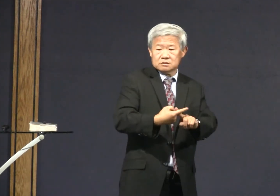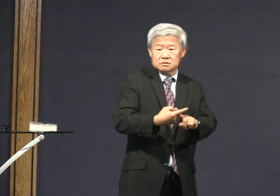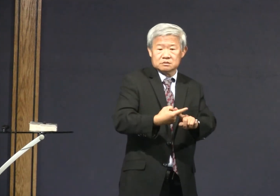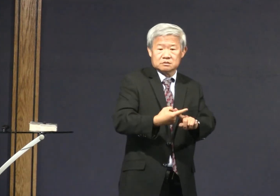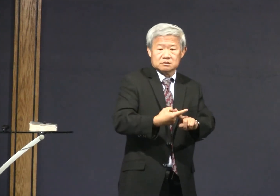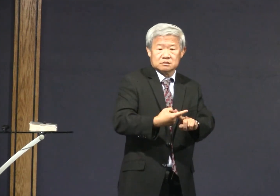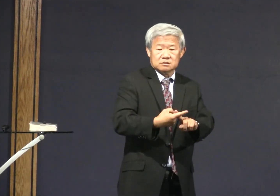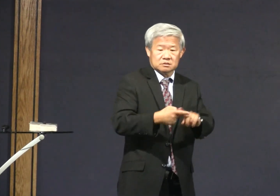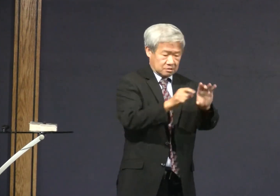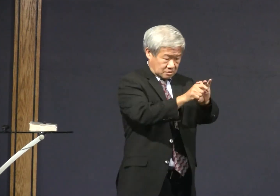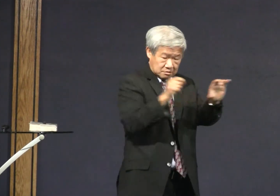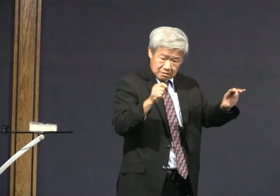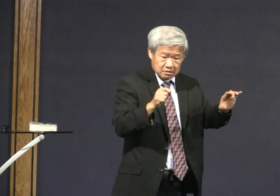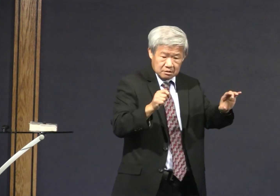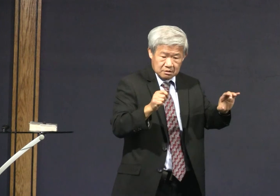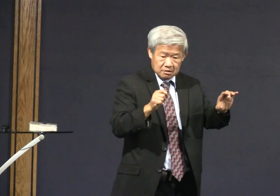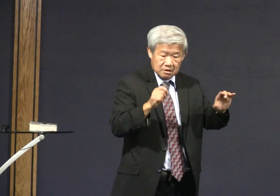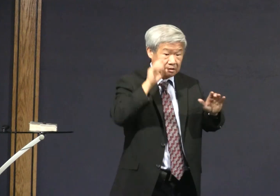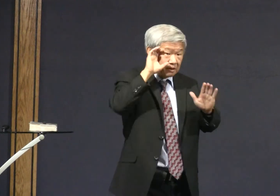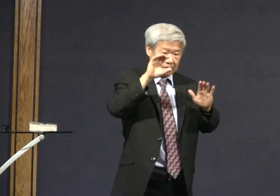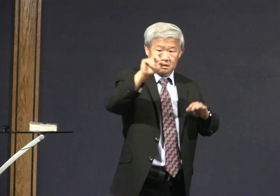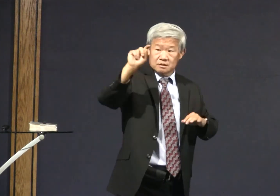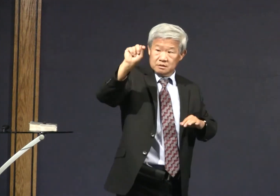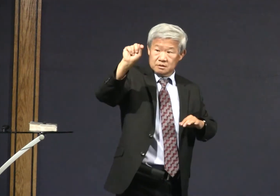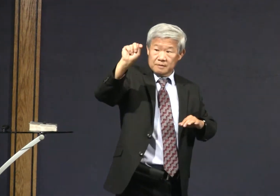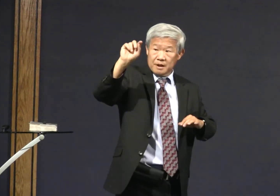get rid of it. Ask your friends.